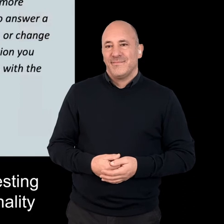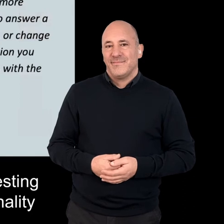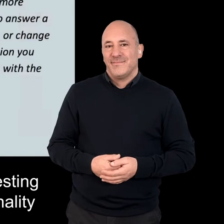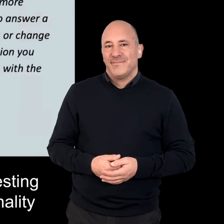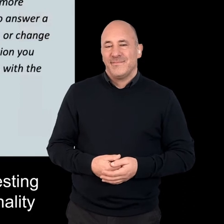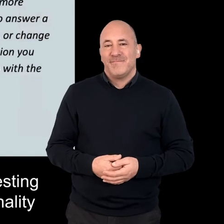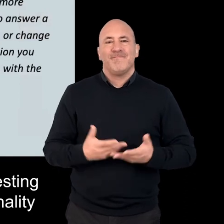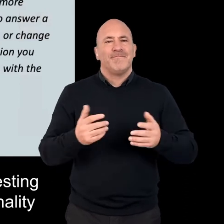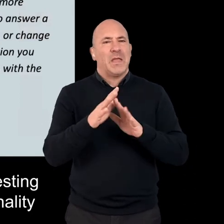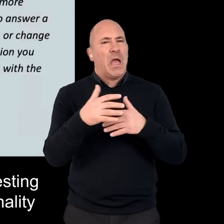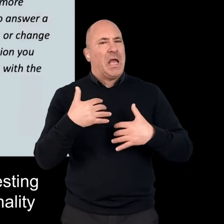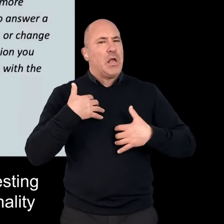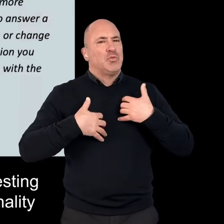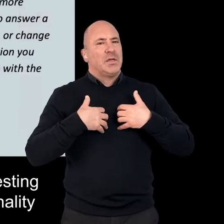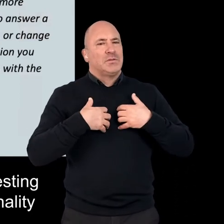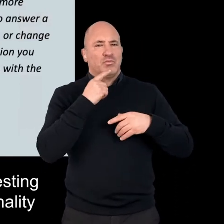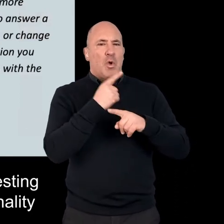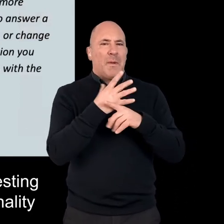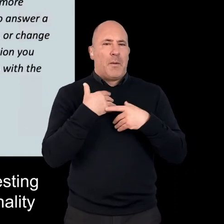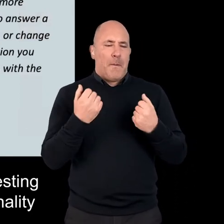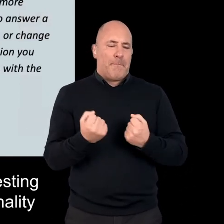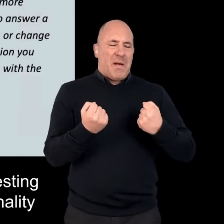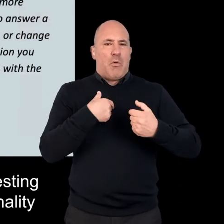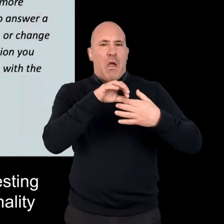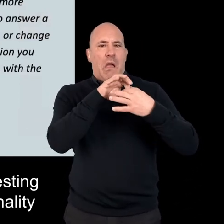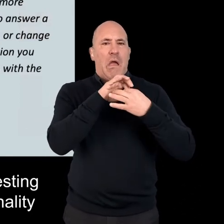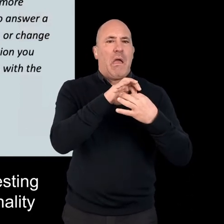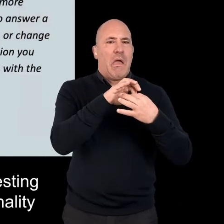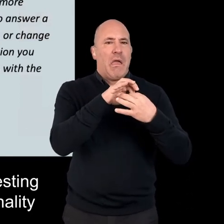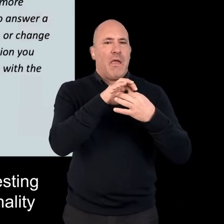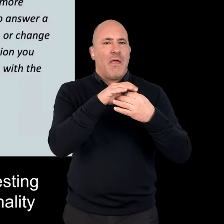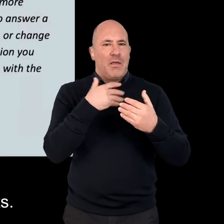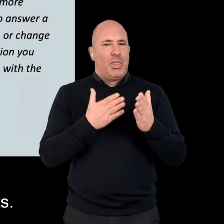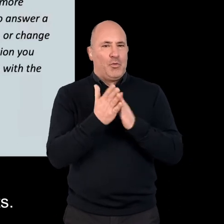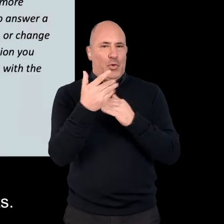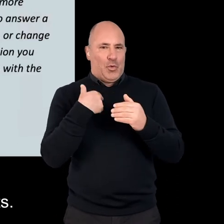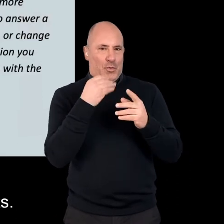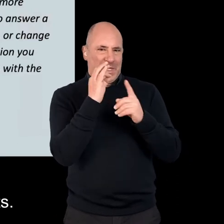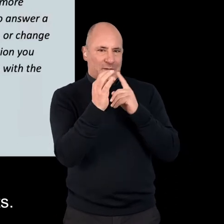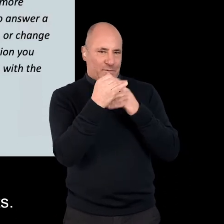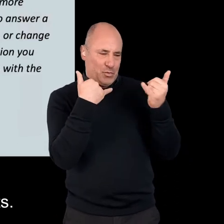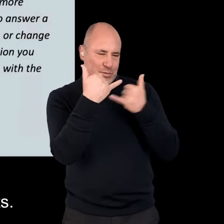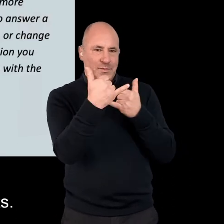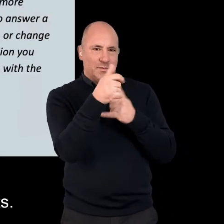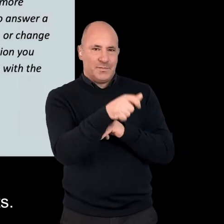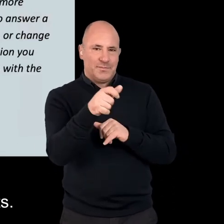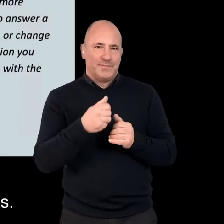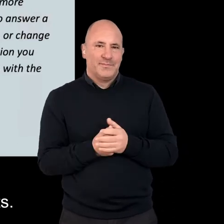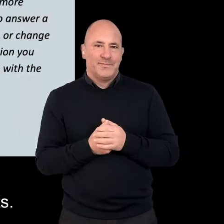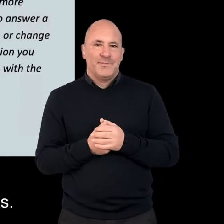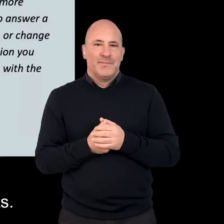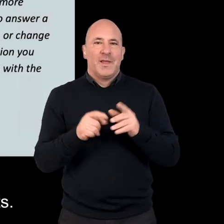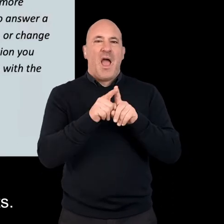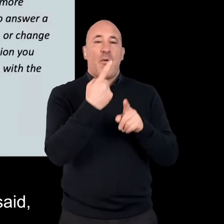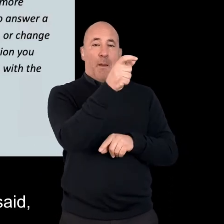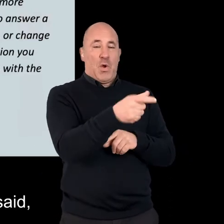There are also some really interesting reflections around power, relationality and phone calls for my interviews